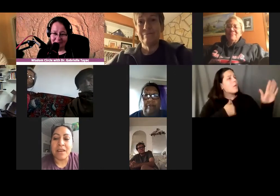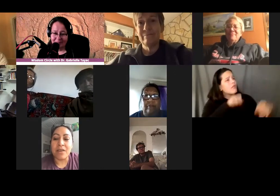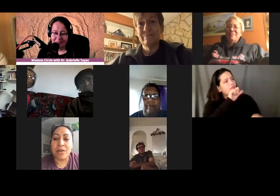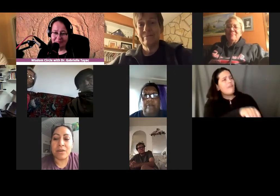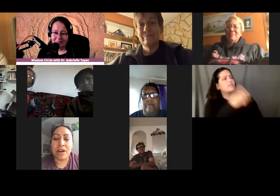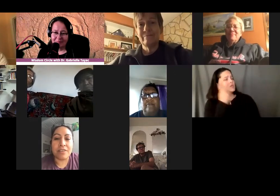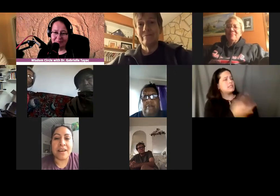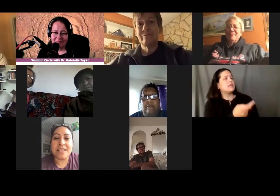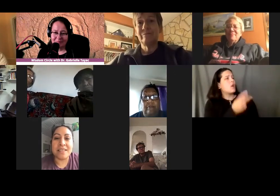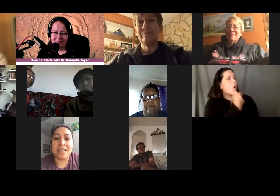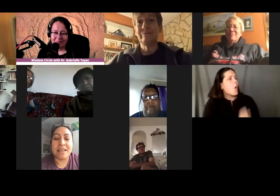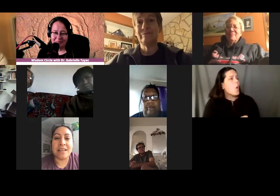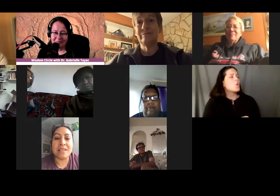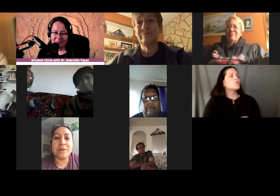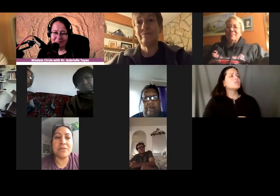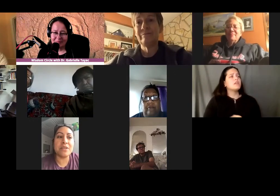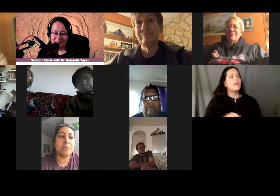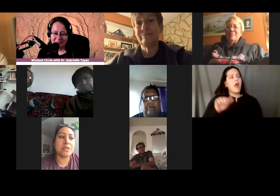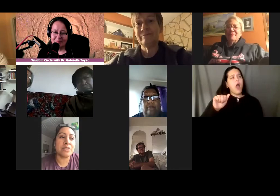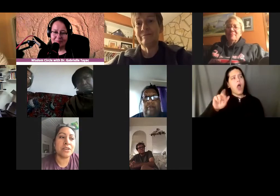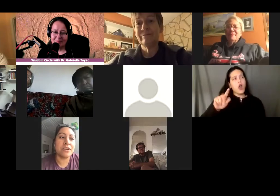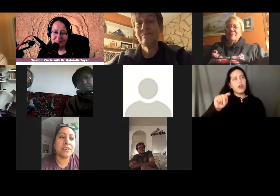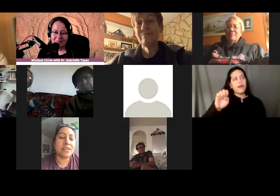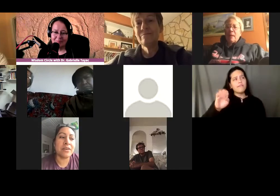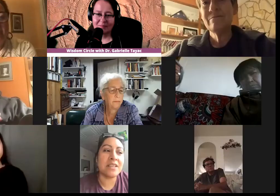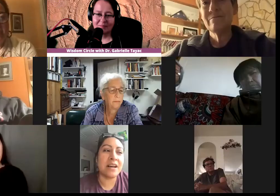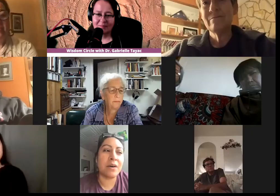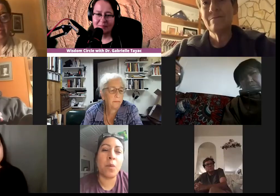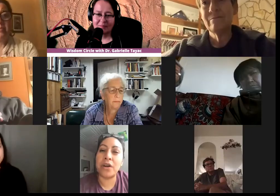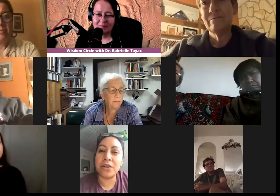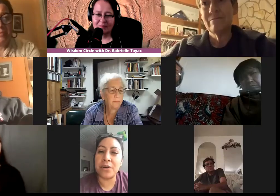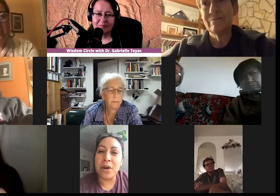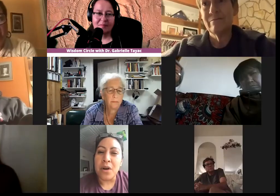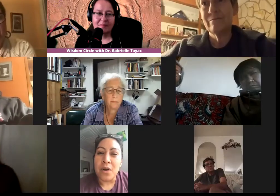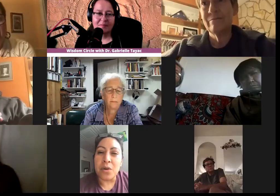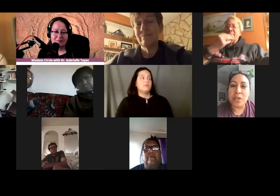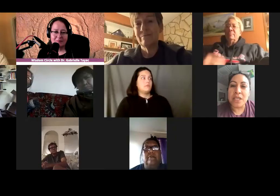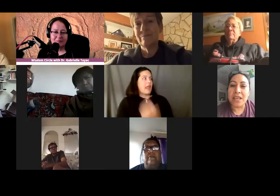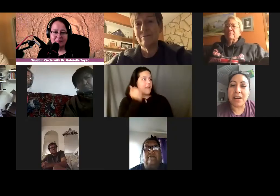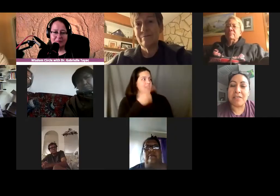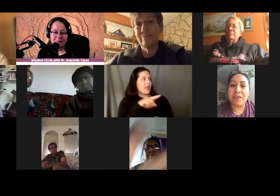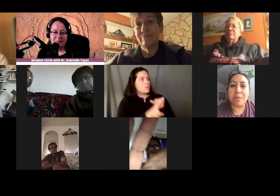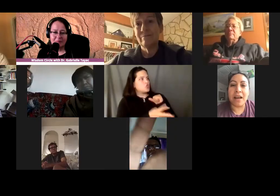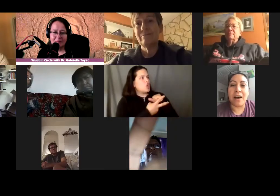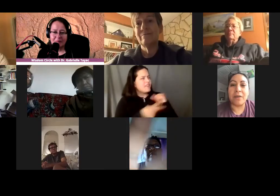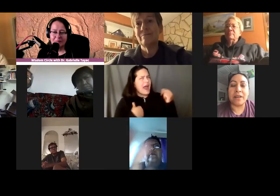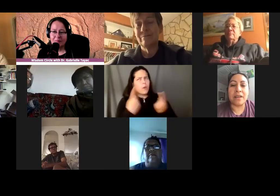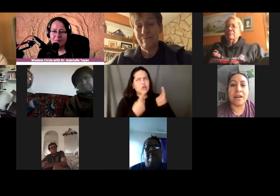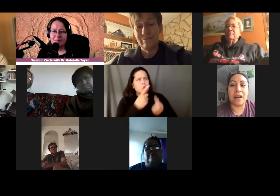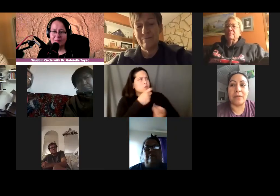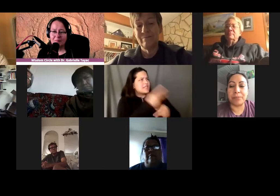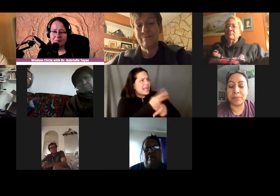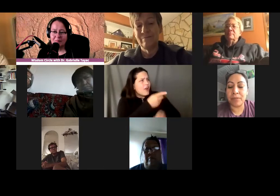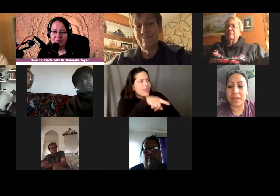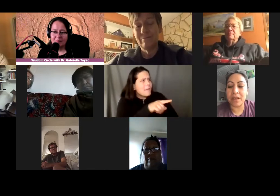old artifacts and and especially when they're preserved it's always a wonder who's taking care of them and how and